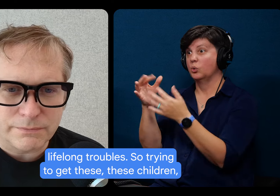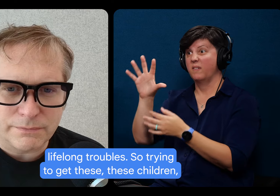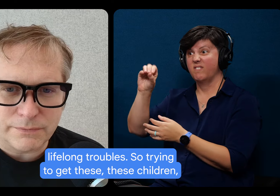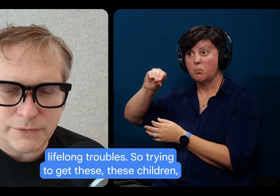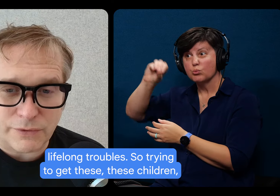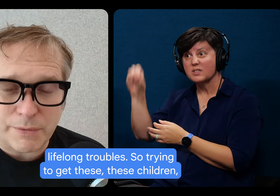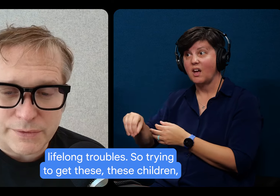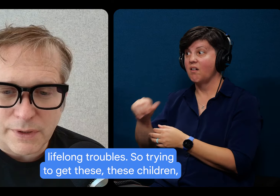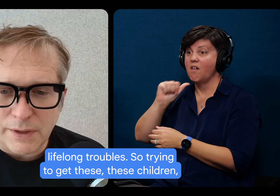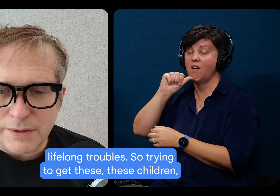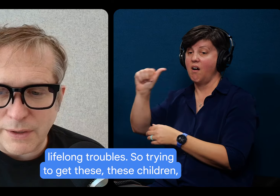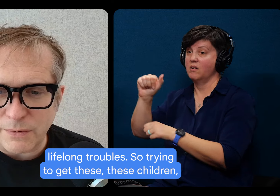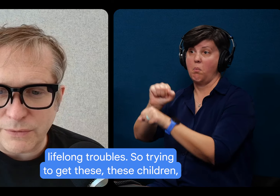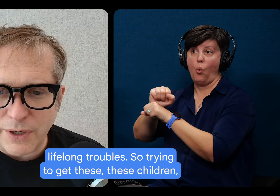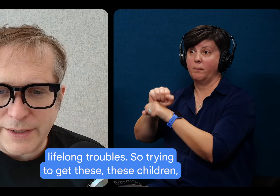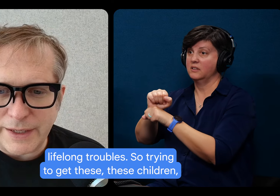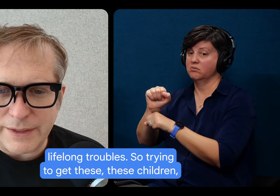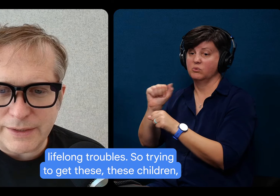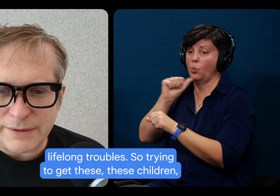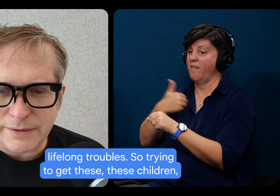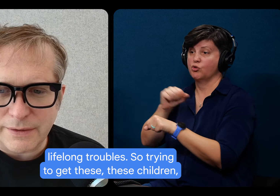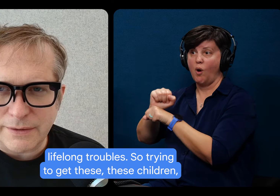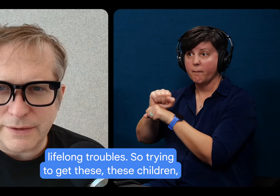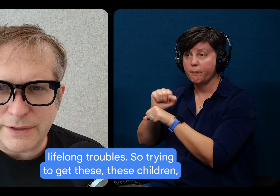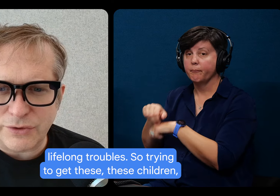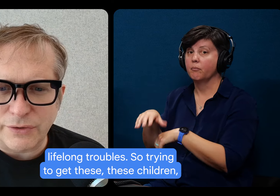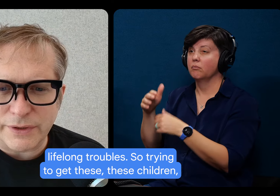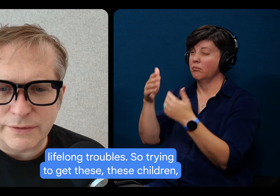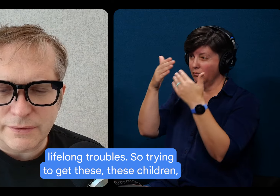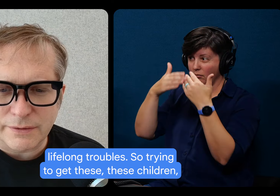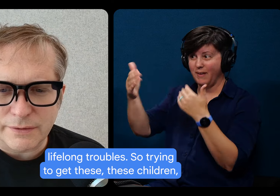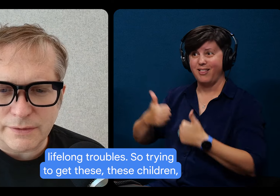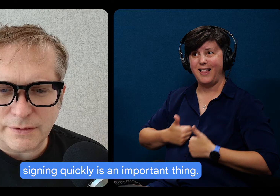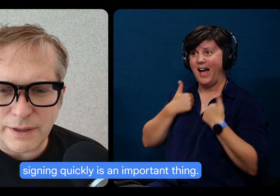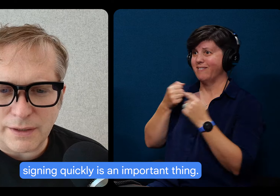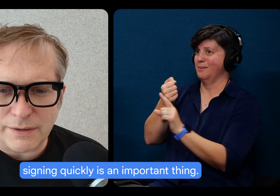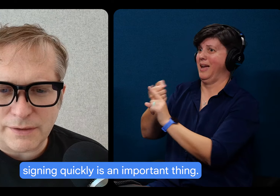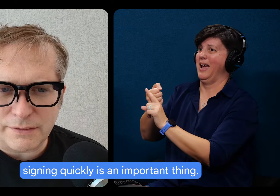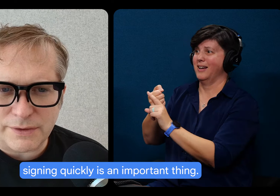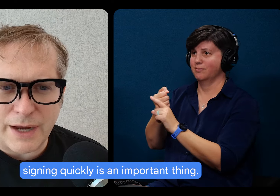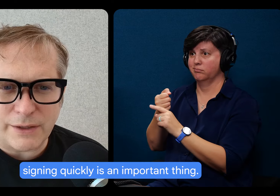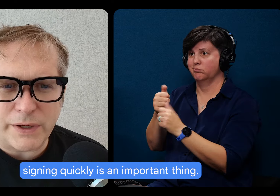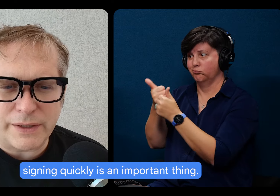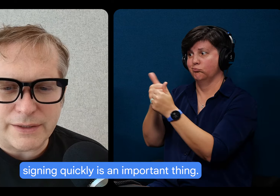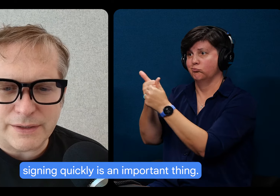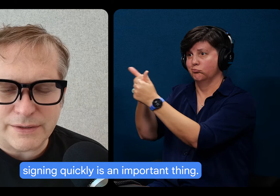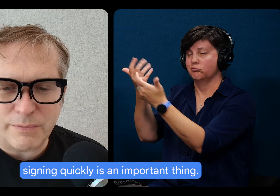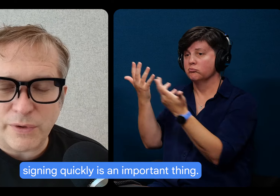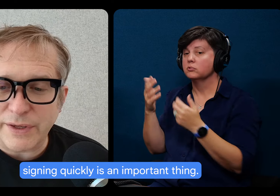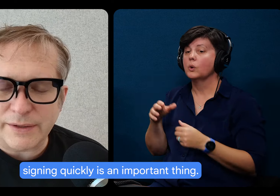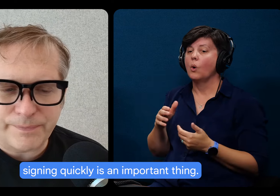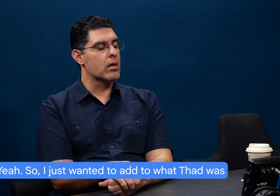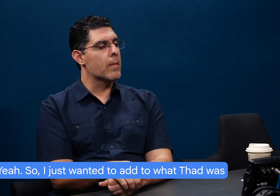troubles. So trying to get these children signing quickly is